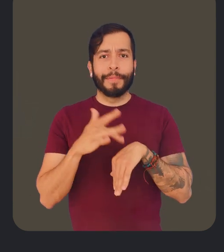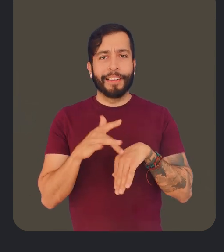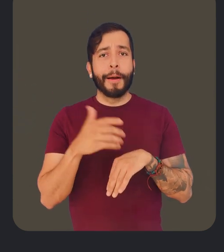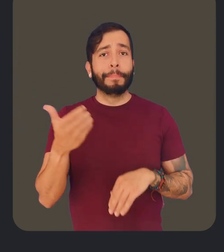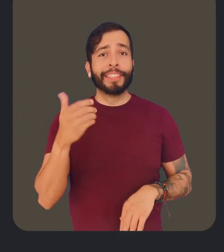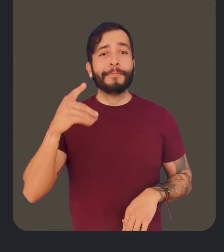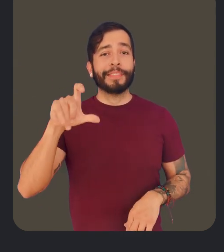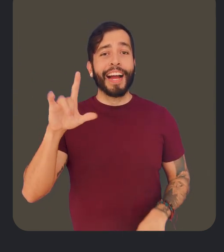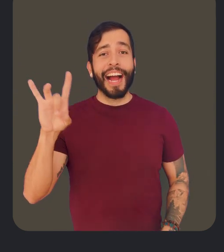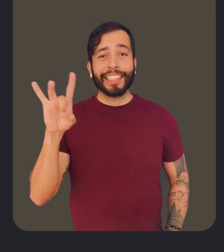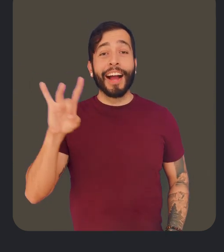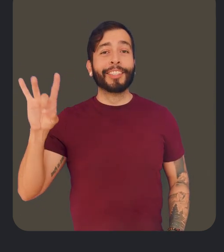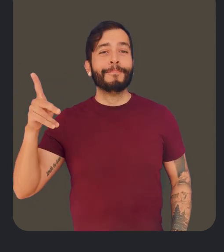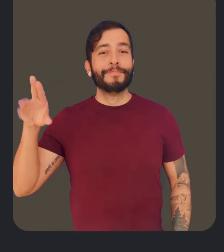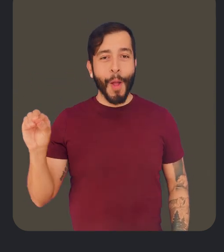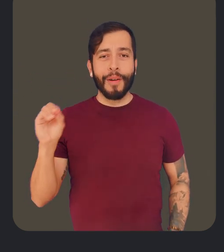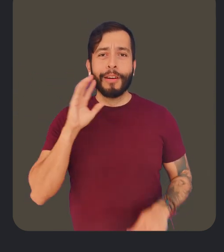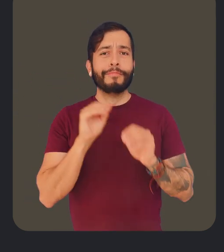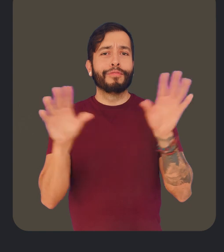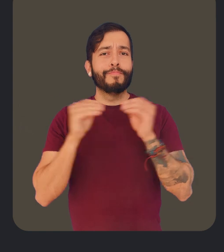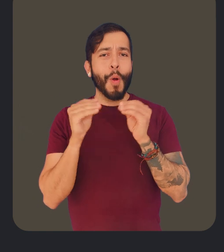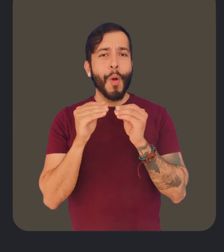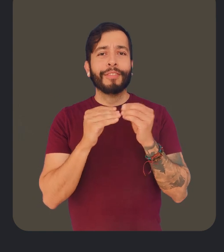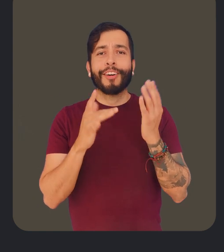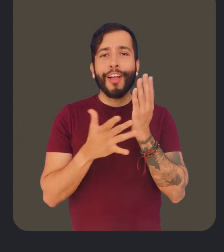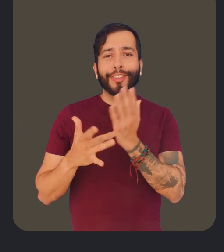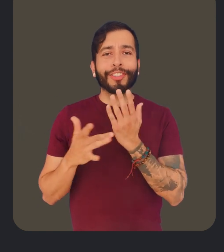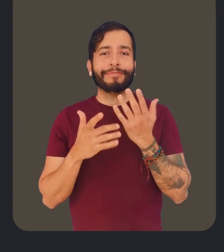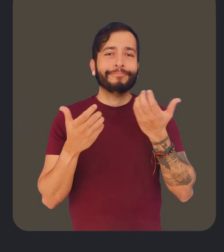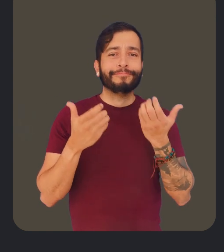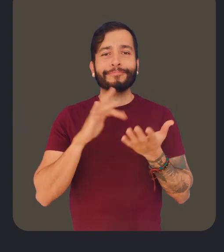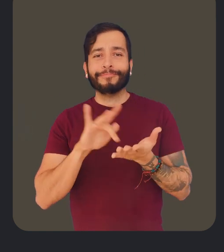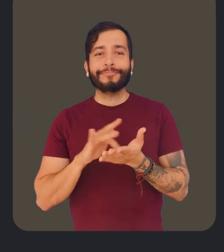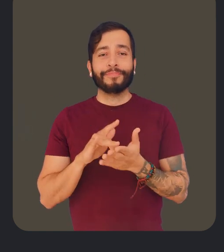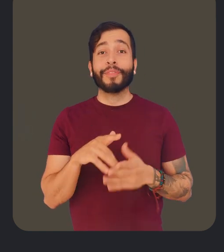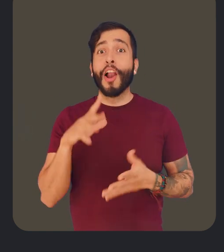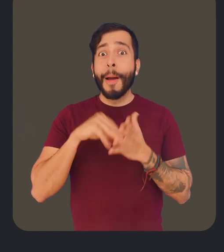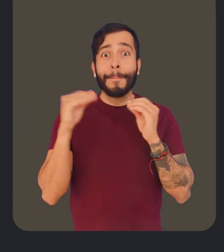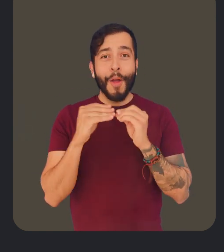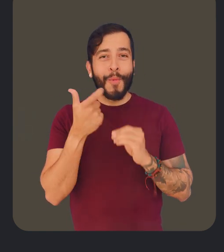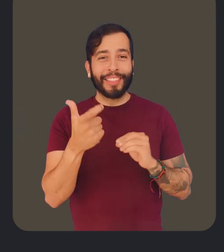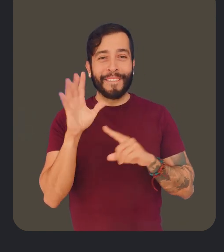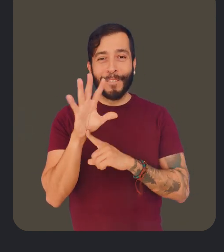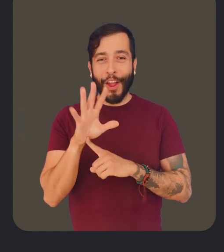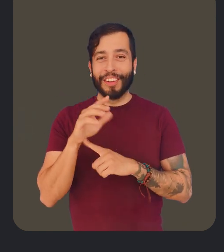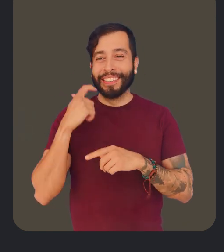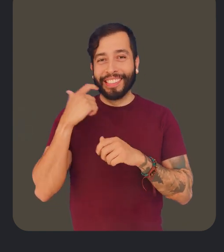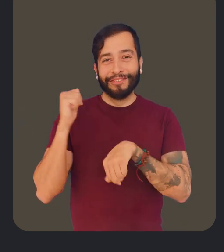available on Pixel 8 and Pixel 8 Pro and is rolling out to more models soon. To learn more, check out the video we created with Lachi, a